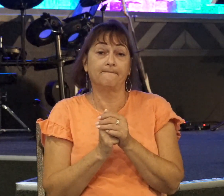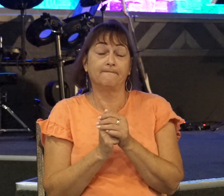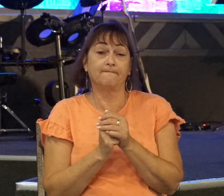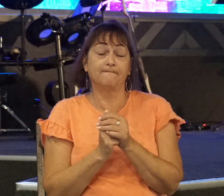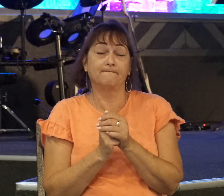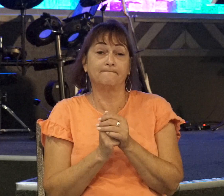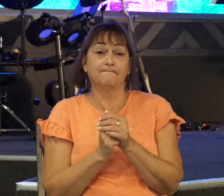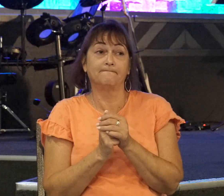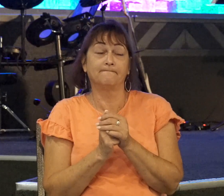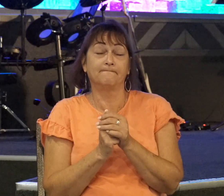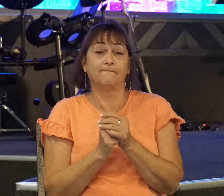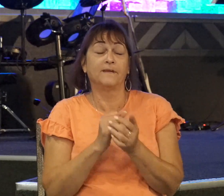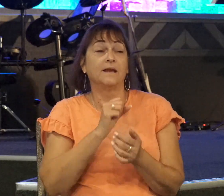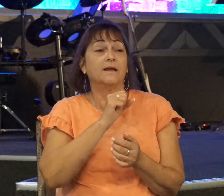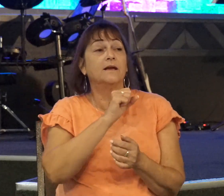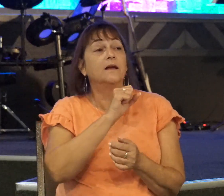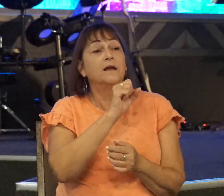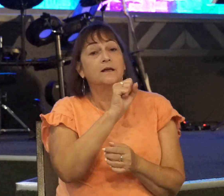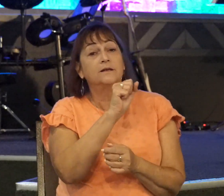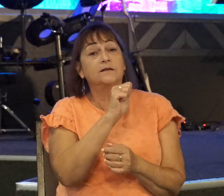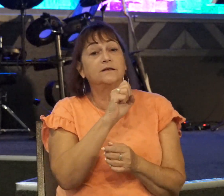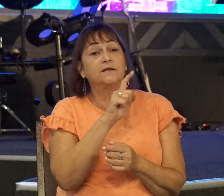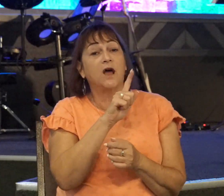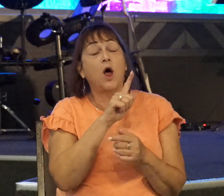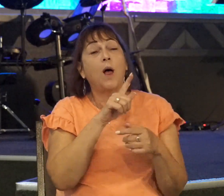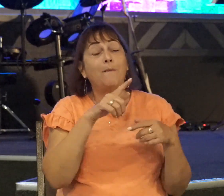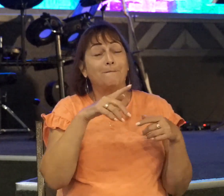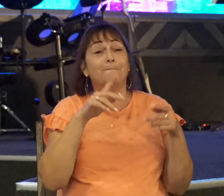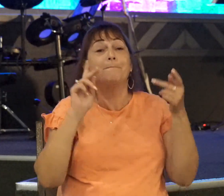Saul panicked, and he took matters into his own hands.